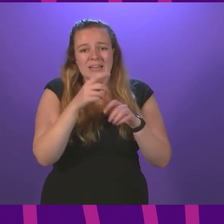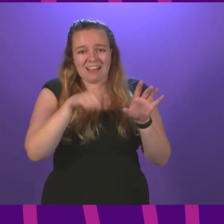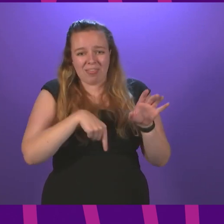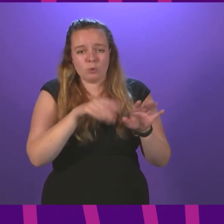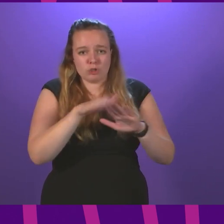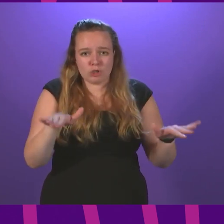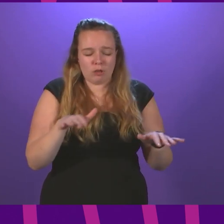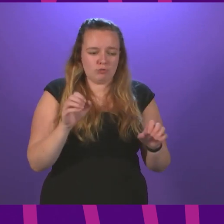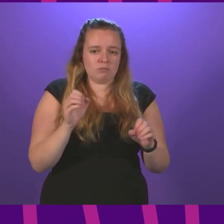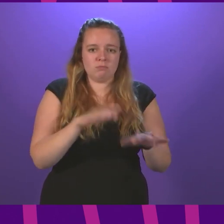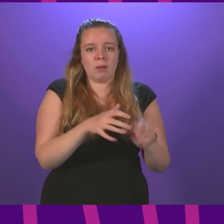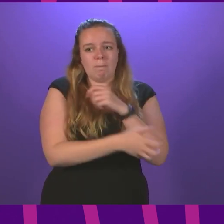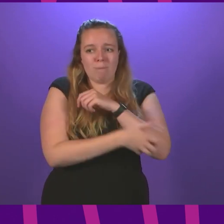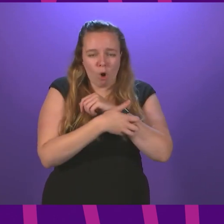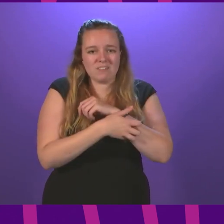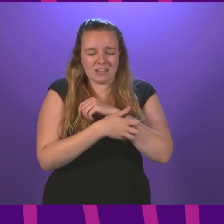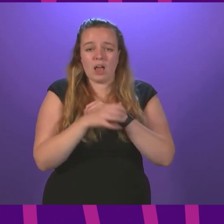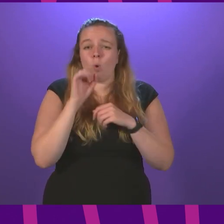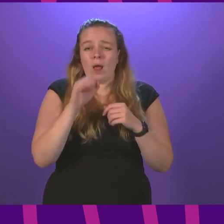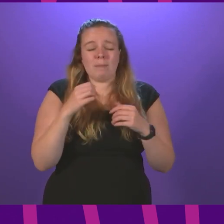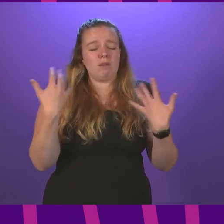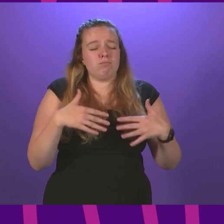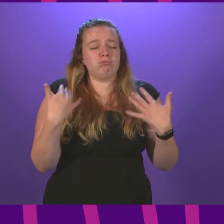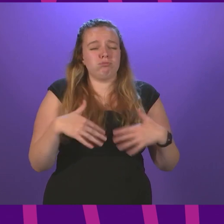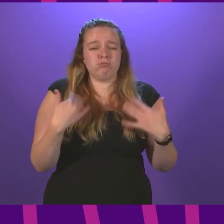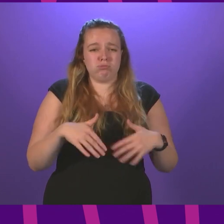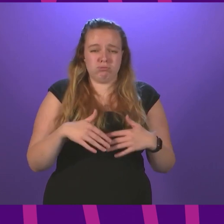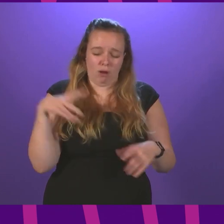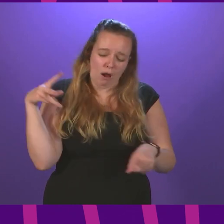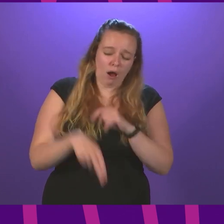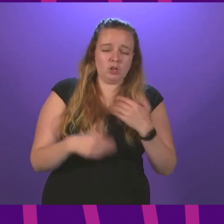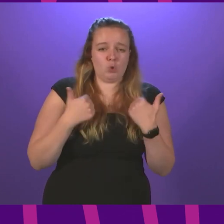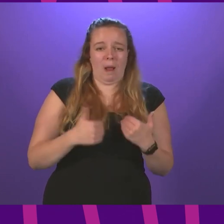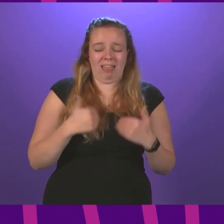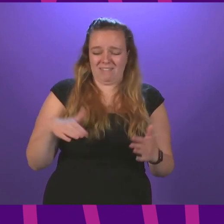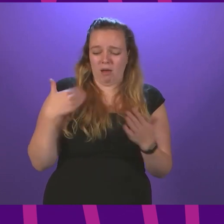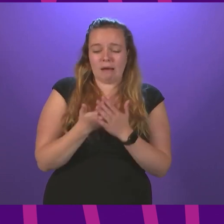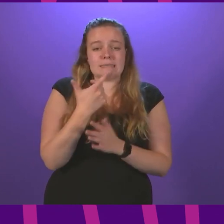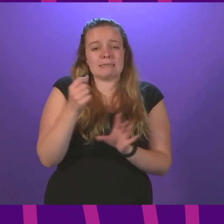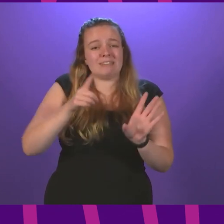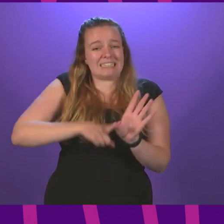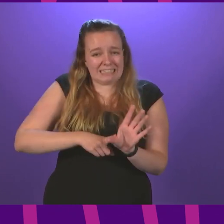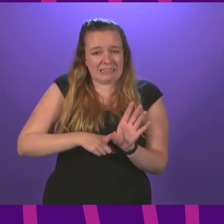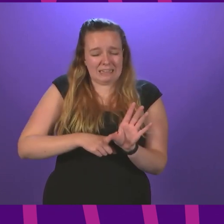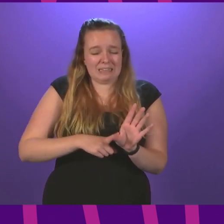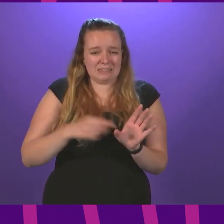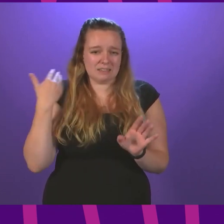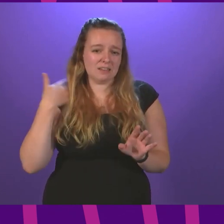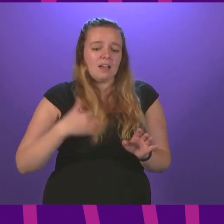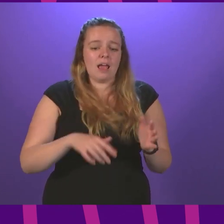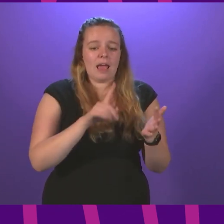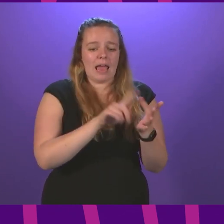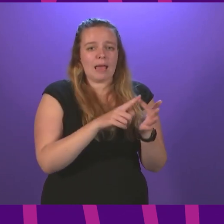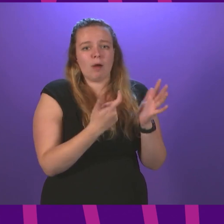children plunged into poverty, and will be the biggest overnight cut to welfare in 70 years. As Emma Roddick and